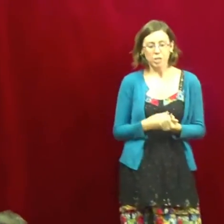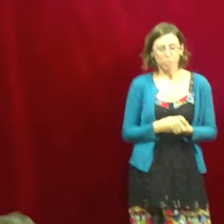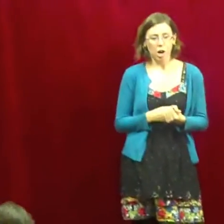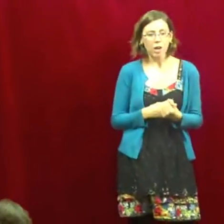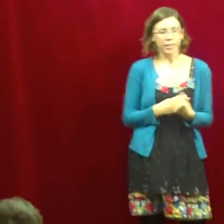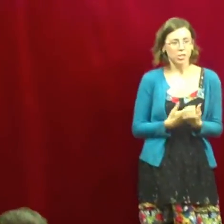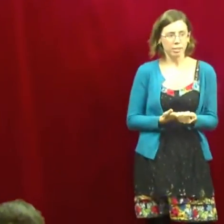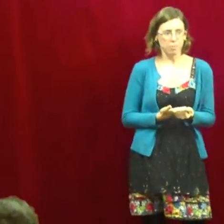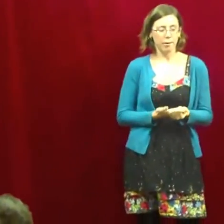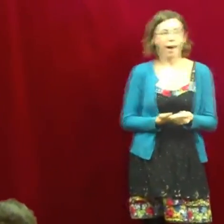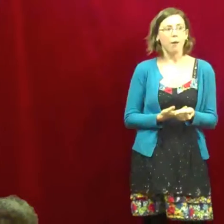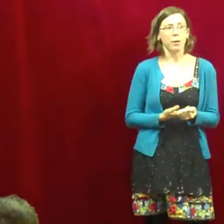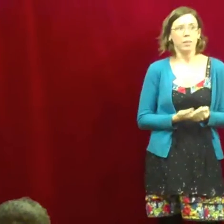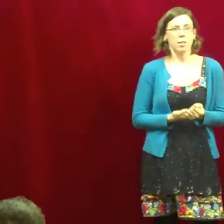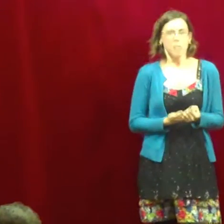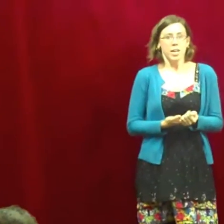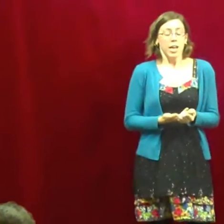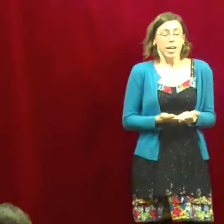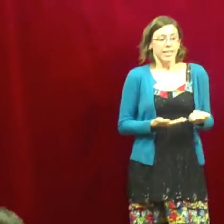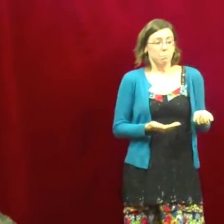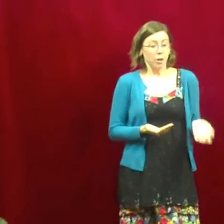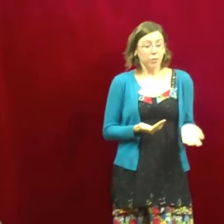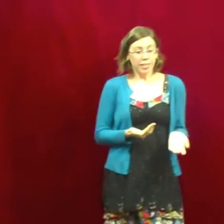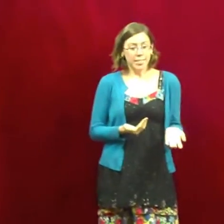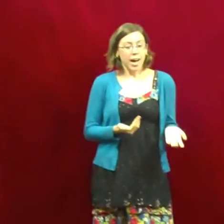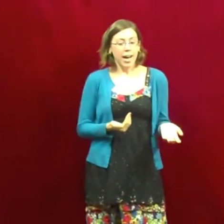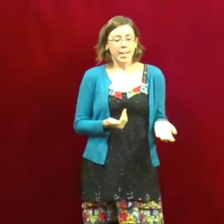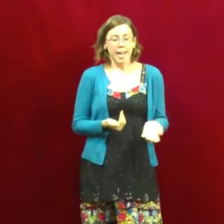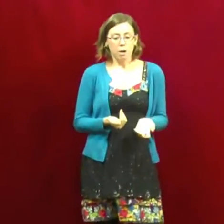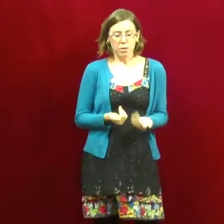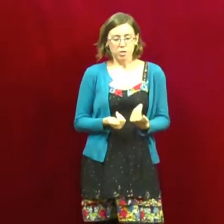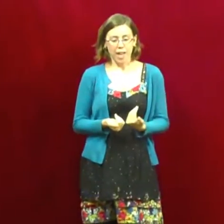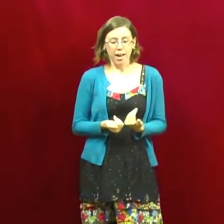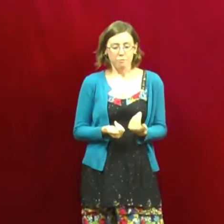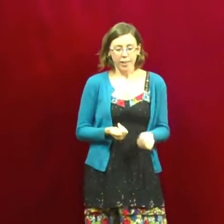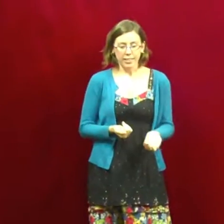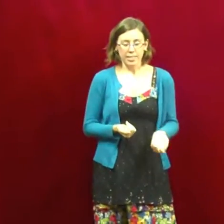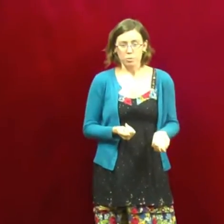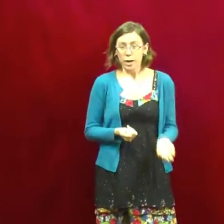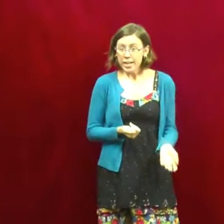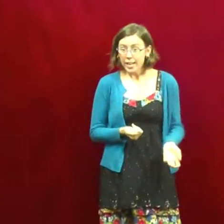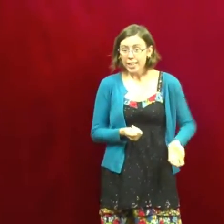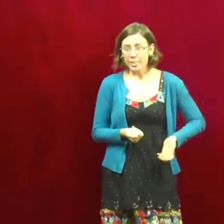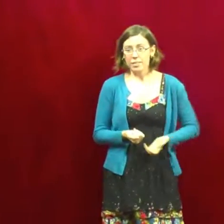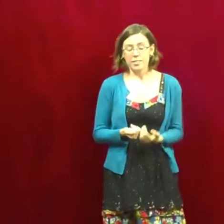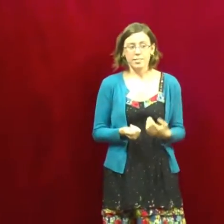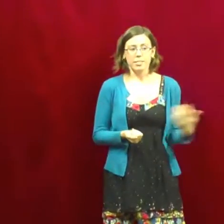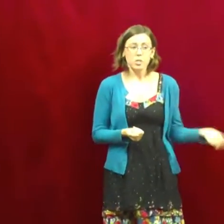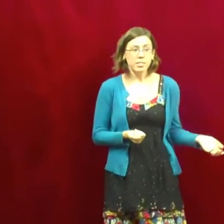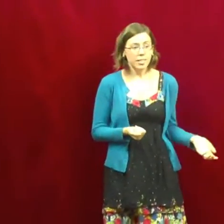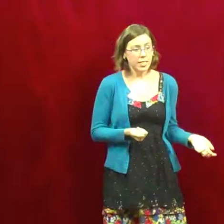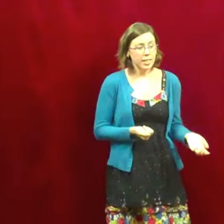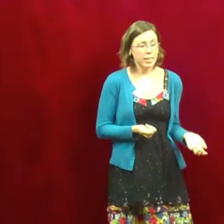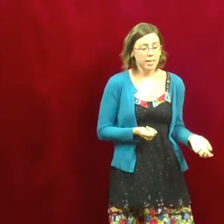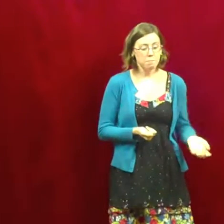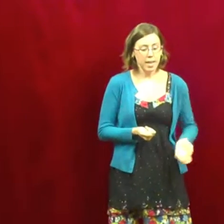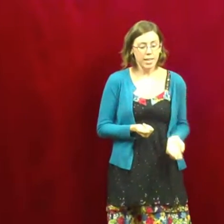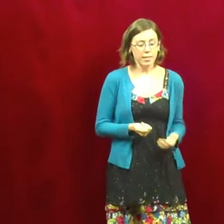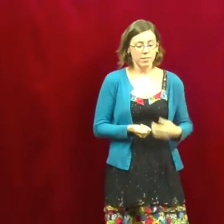talk. He talked about how his brother had died and how much that affected his writing and the decisions that he had made and the